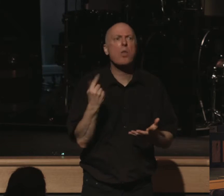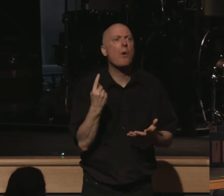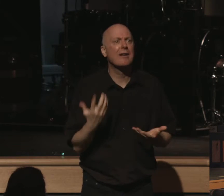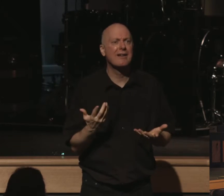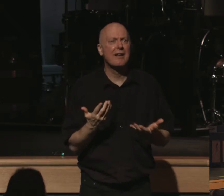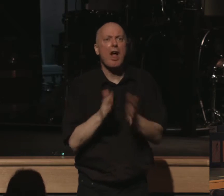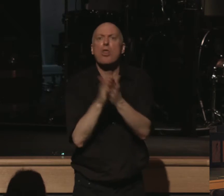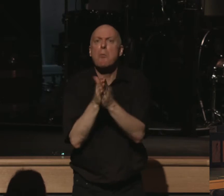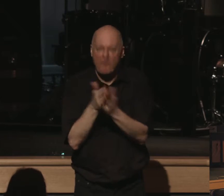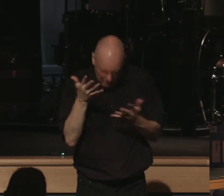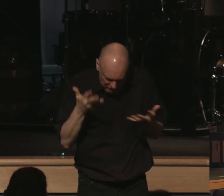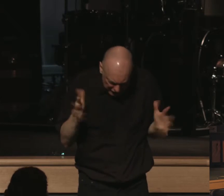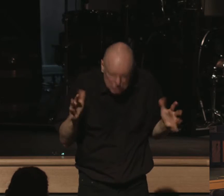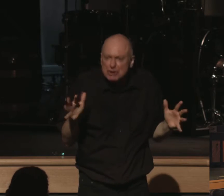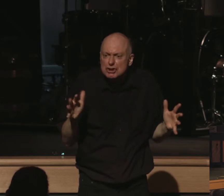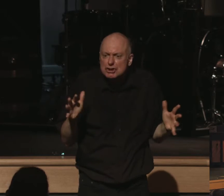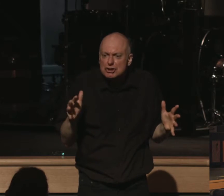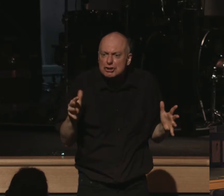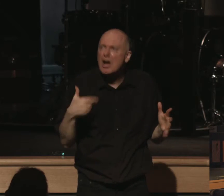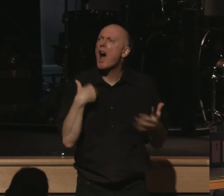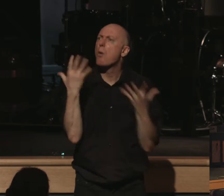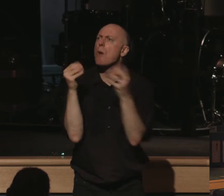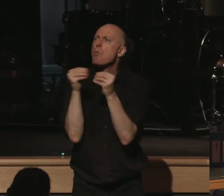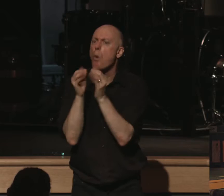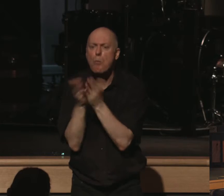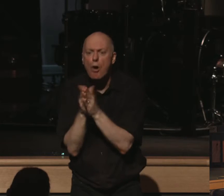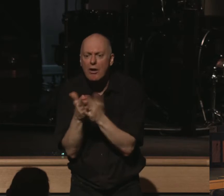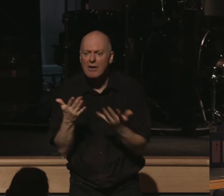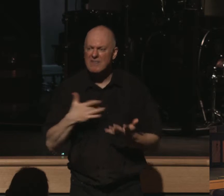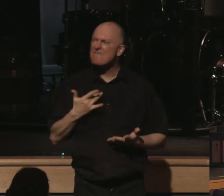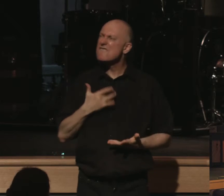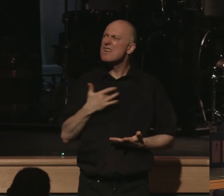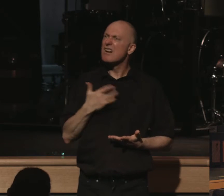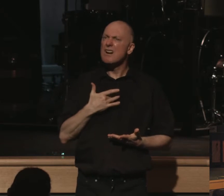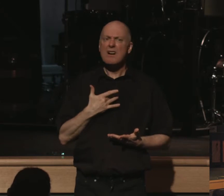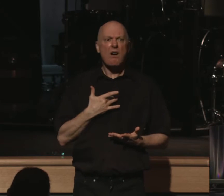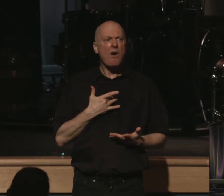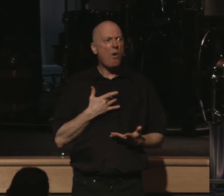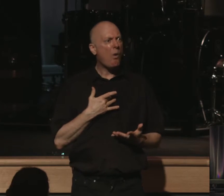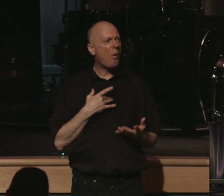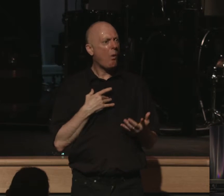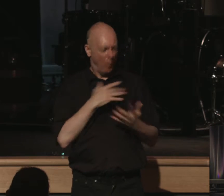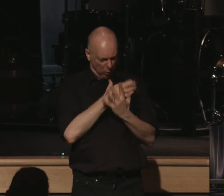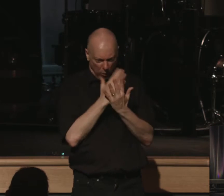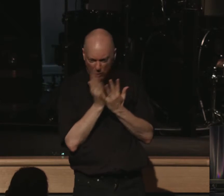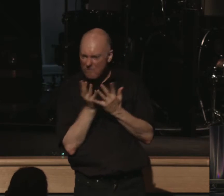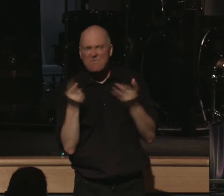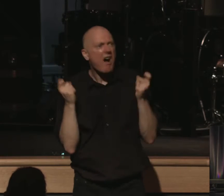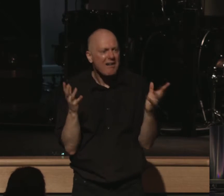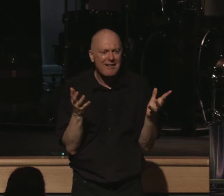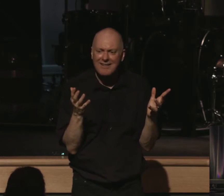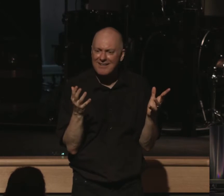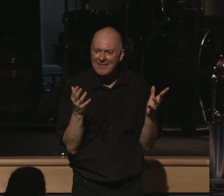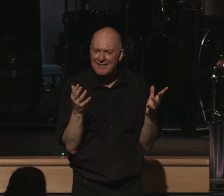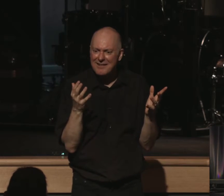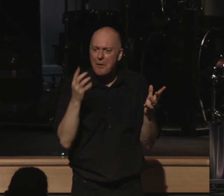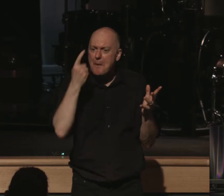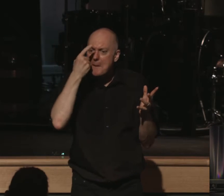And the book comes to an end. You want more. You feel like, where'd that go so quick? It's because those things